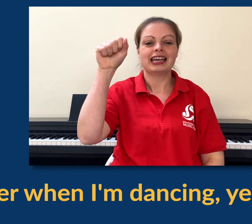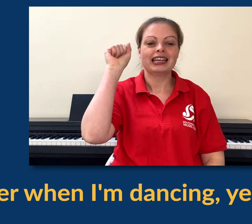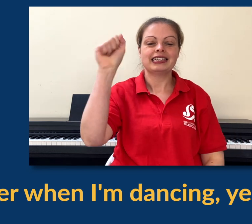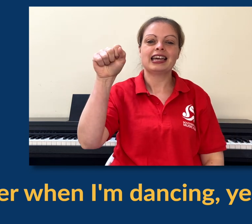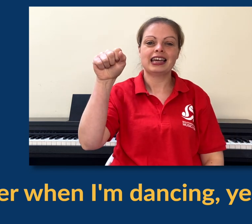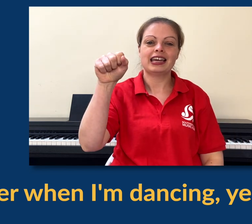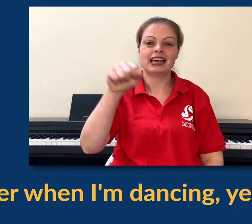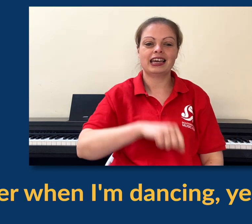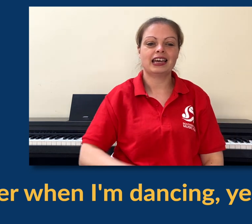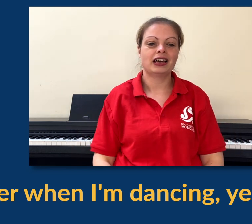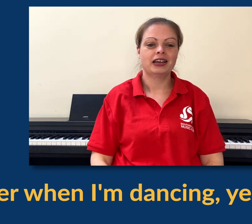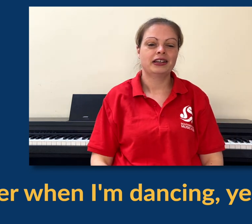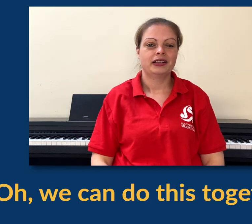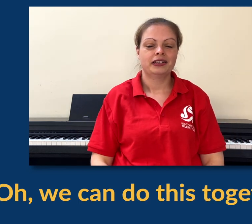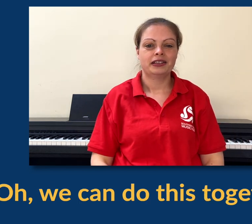Yeah. Yeah.